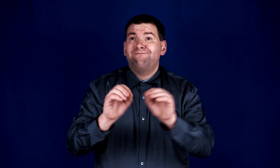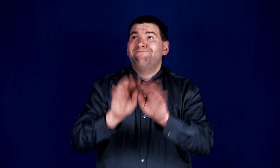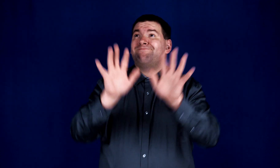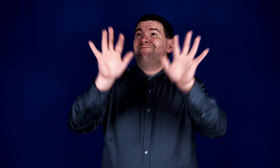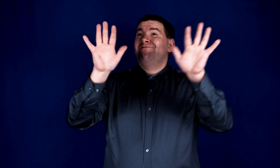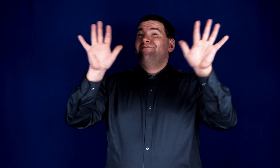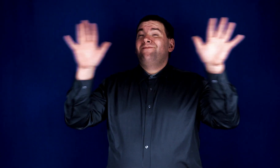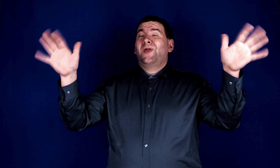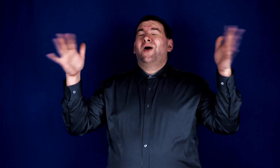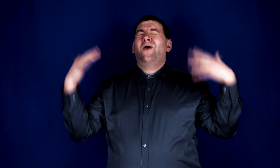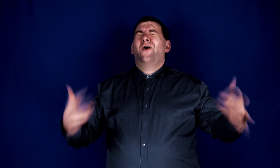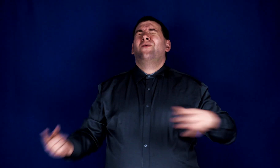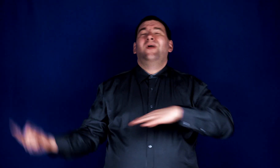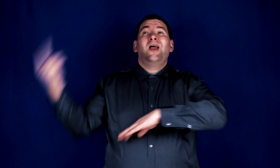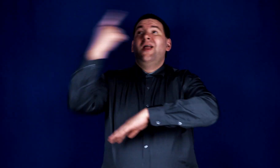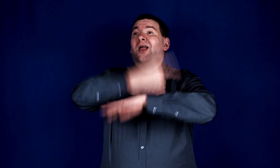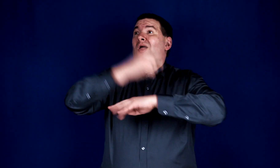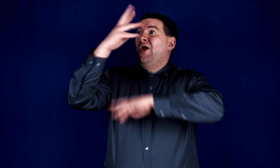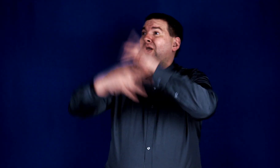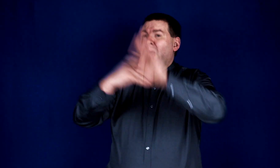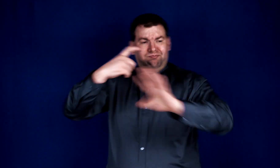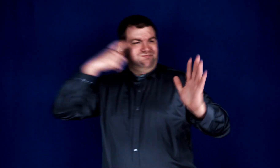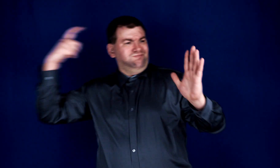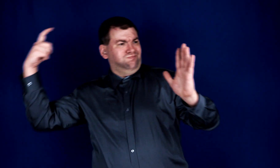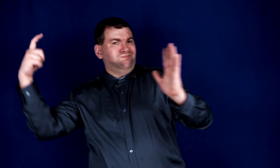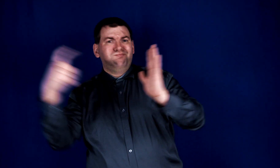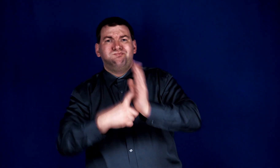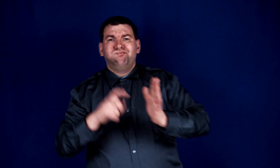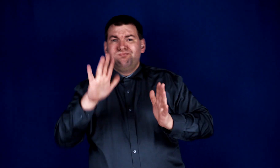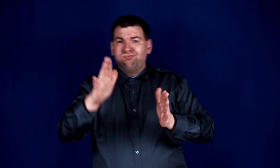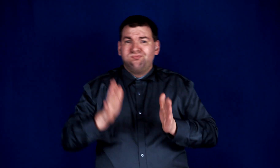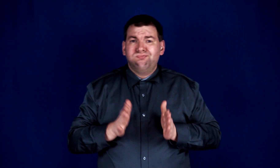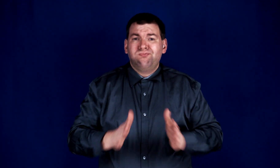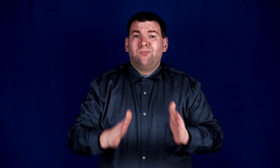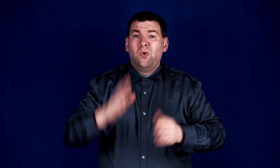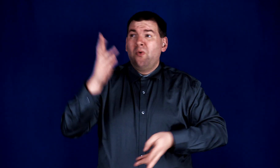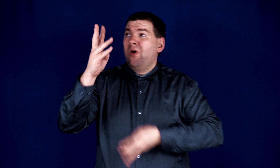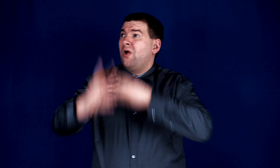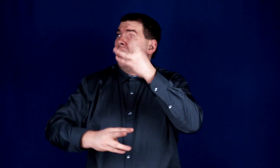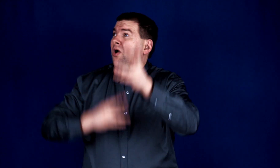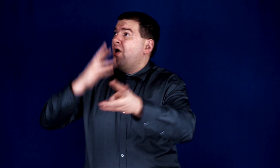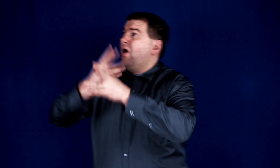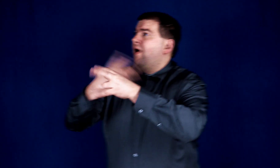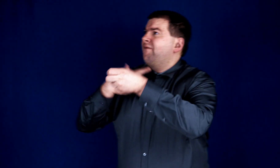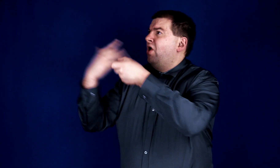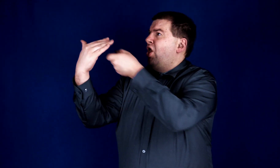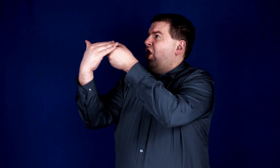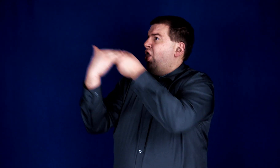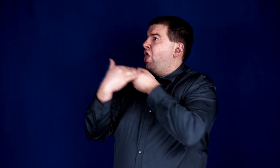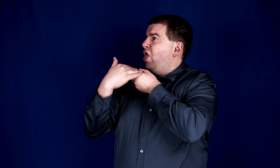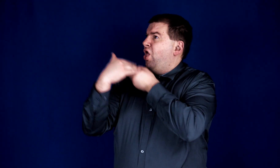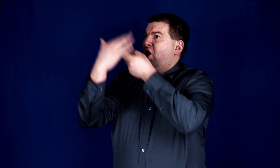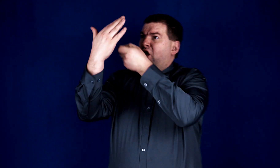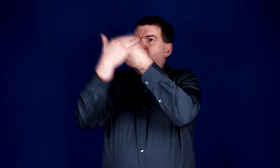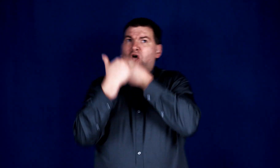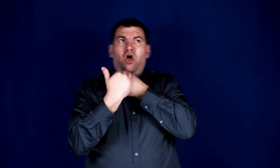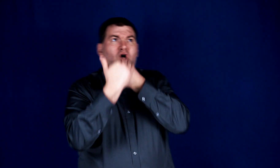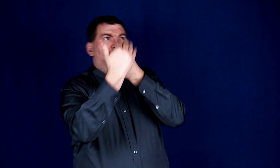bright as the day When the world closes in